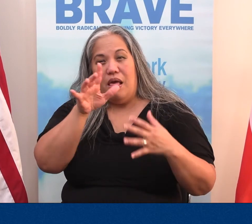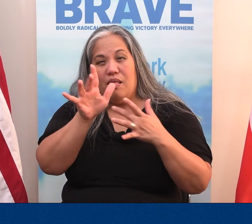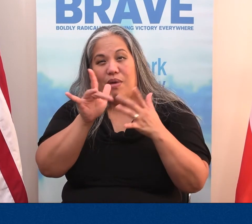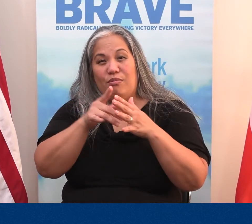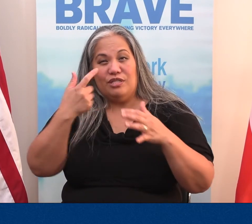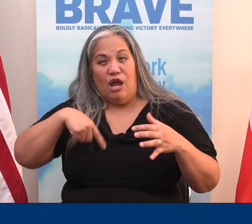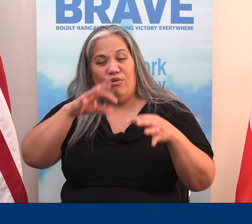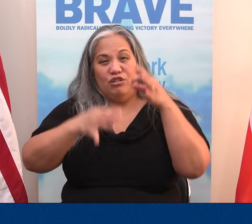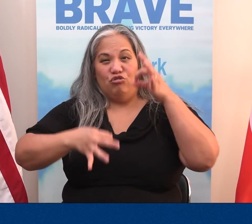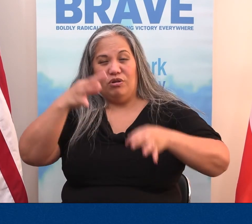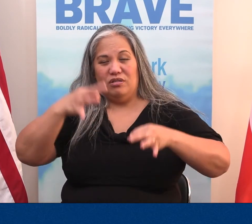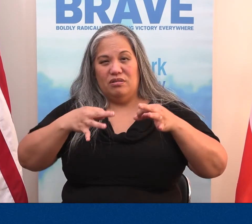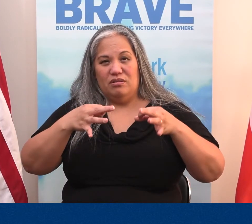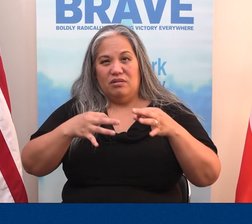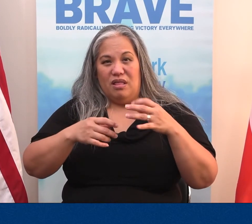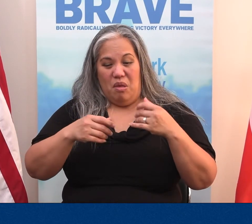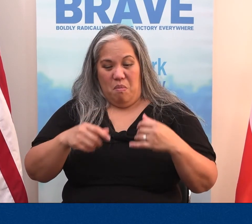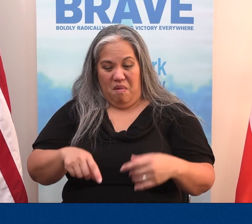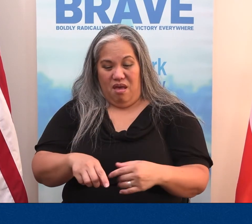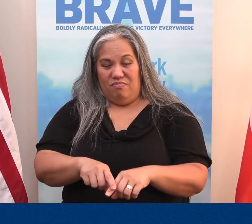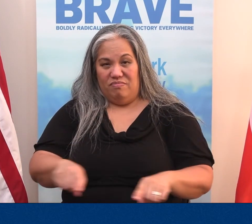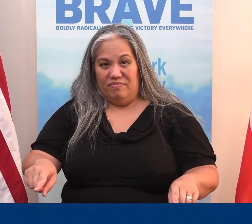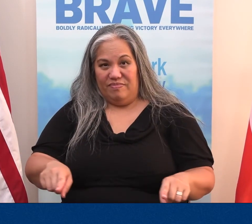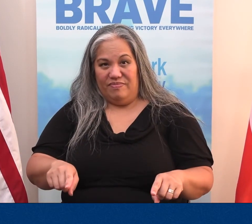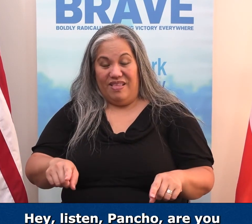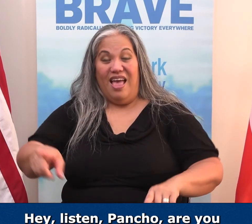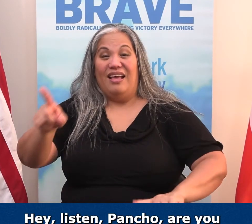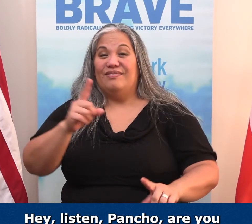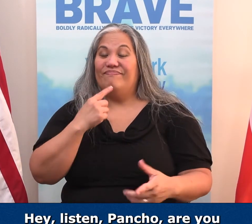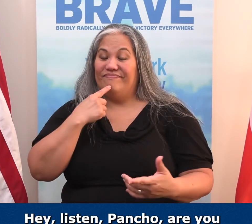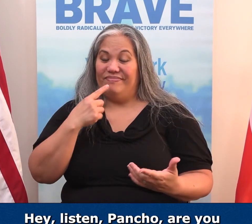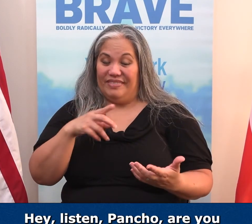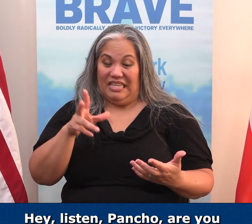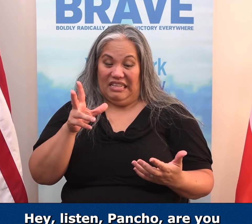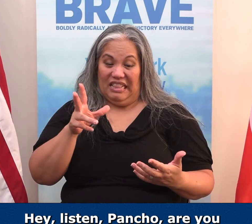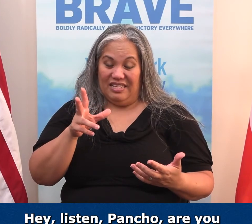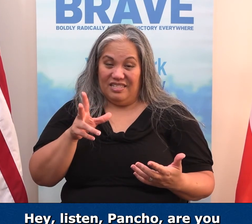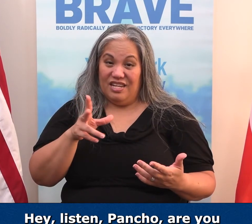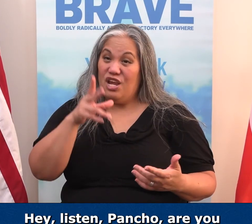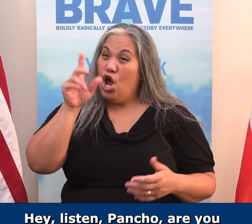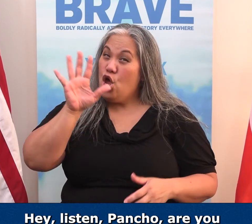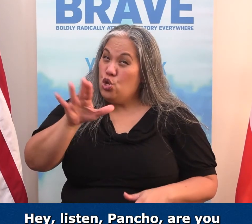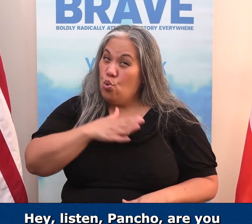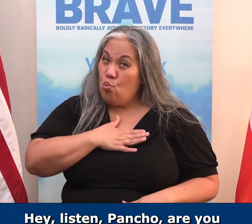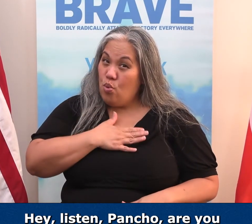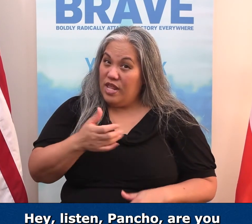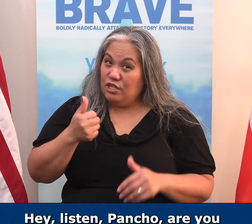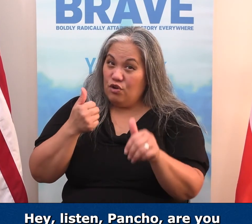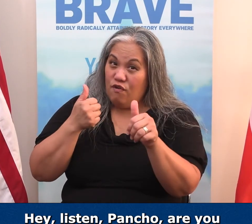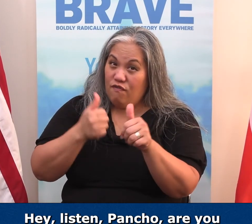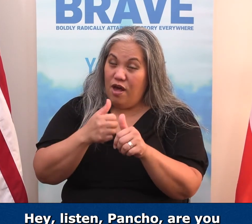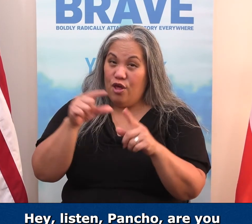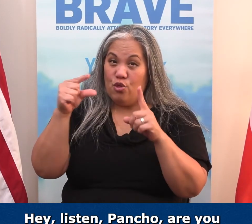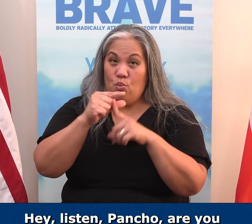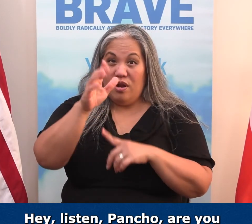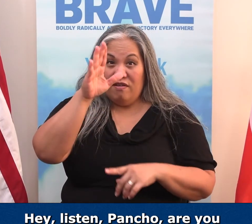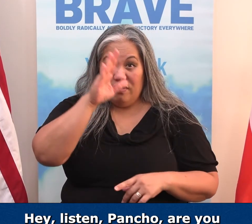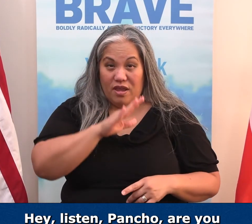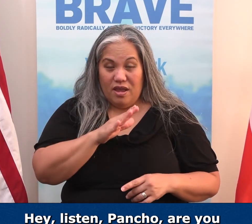judge. And then you just simply write at the very bottom. Hey, listen, Pancho, are you willing to follow the